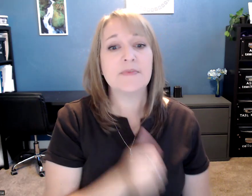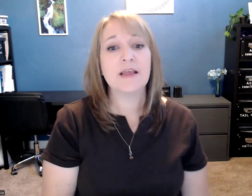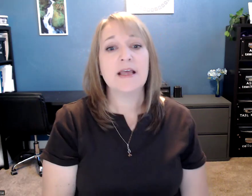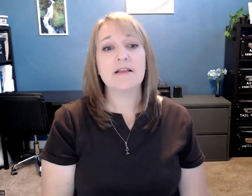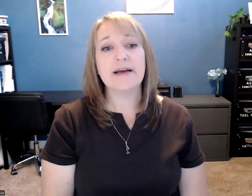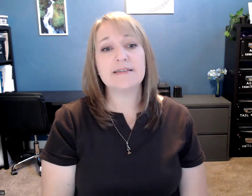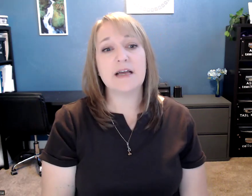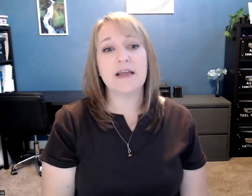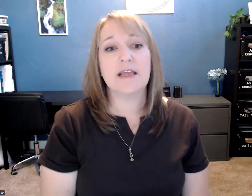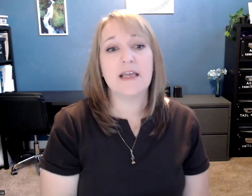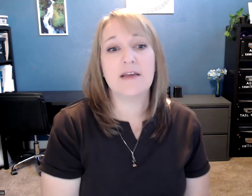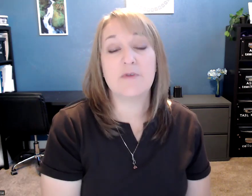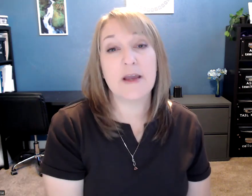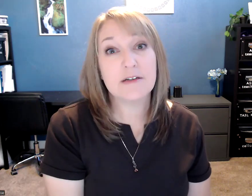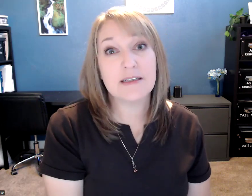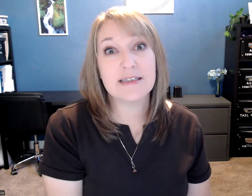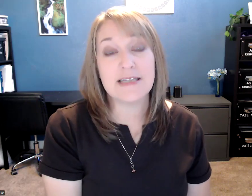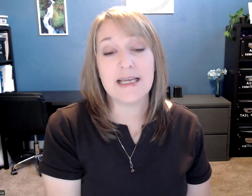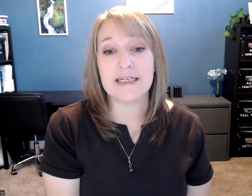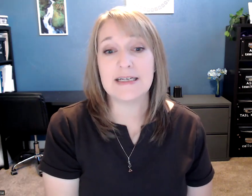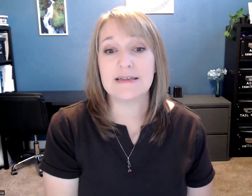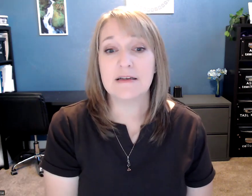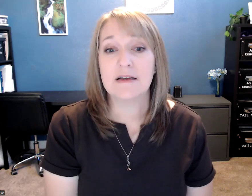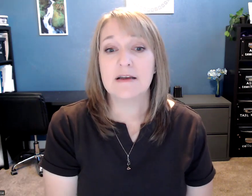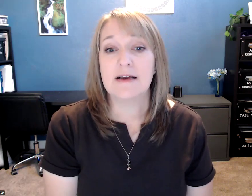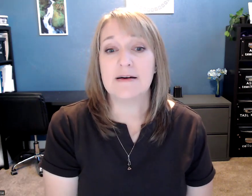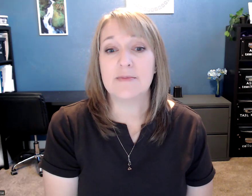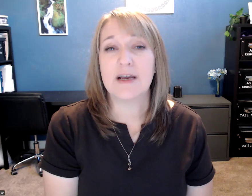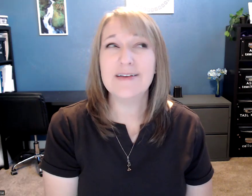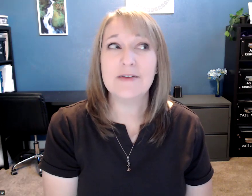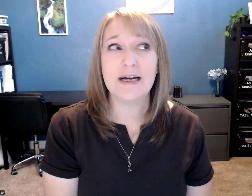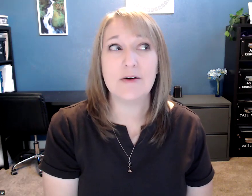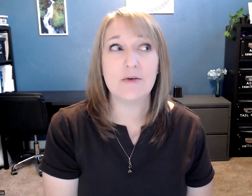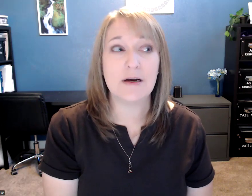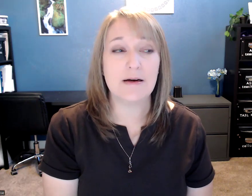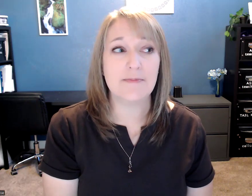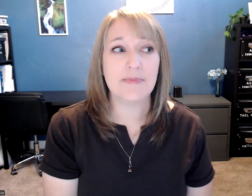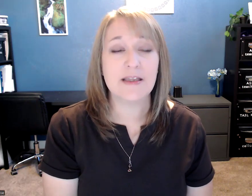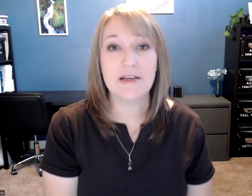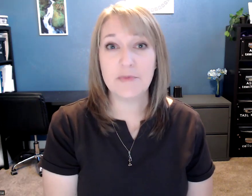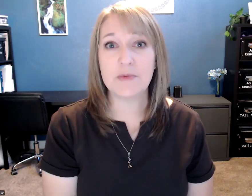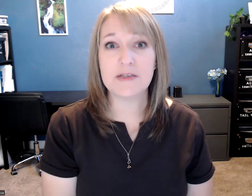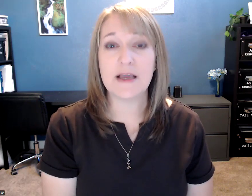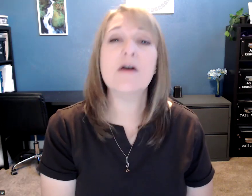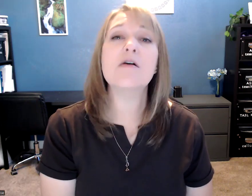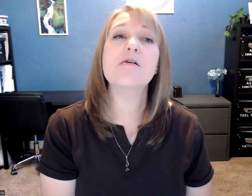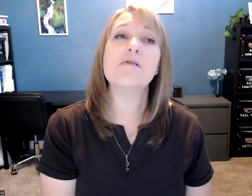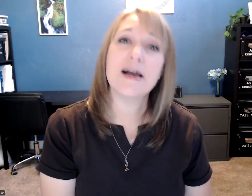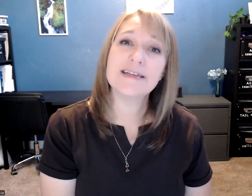The last sign in vocabulary list eight is, um, kind of how, um, deaf people say, Oh, I